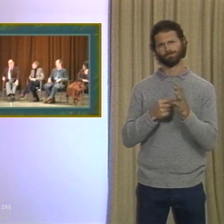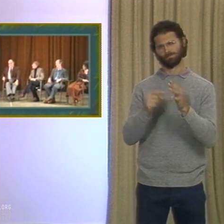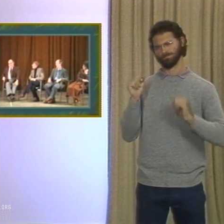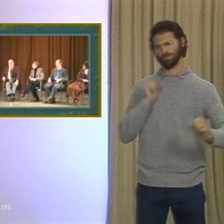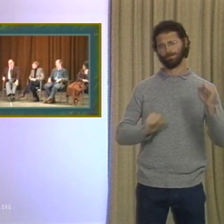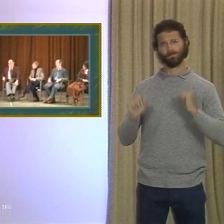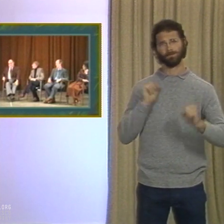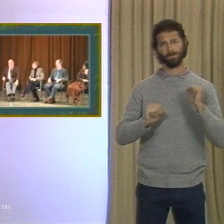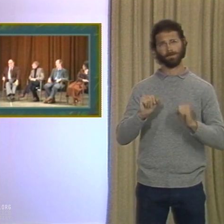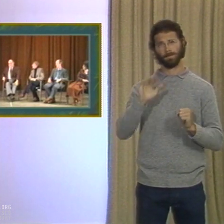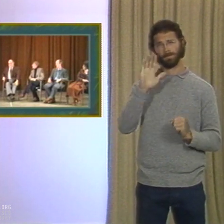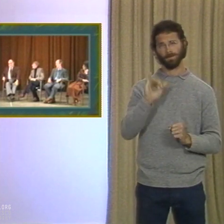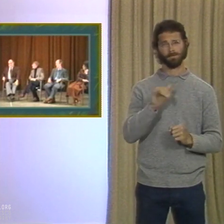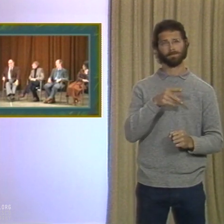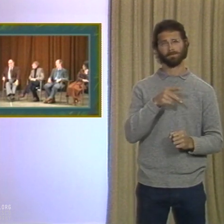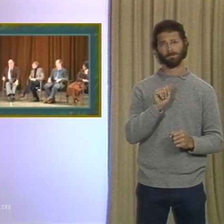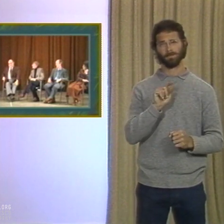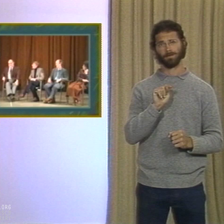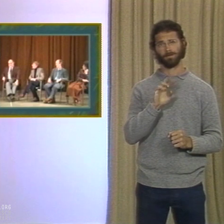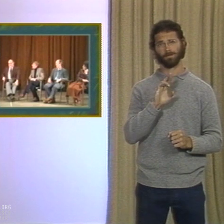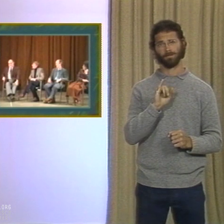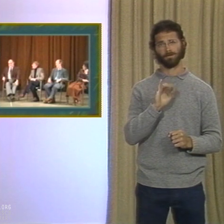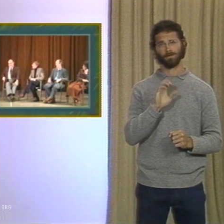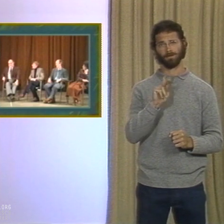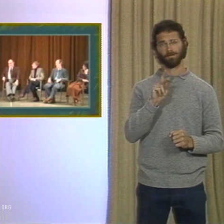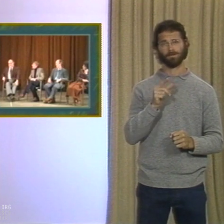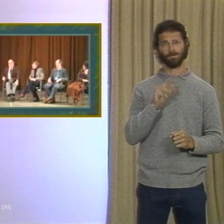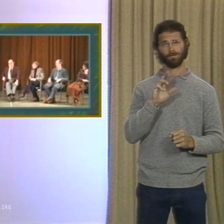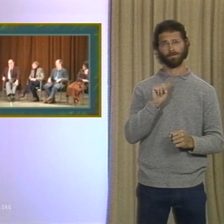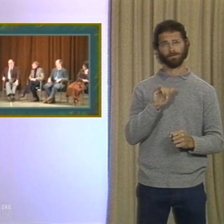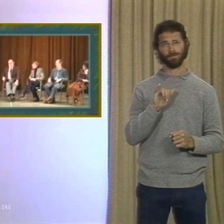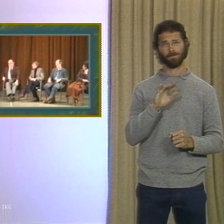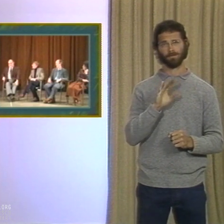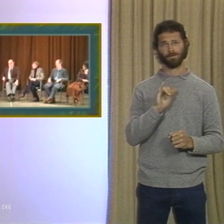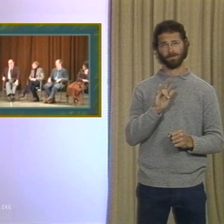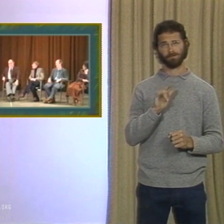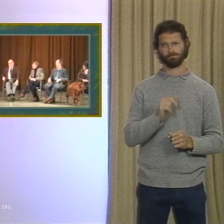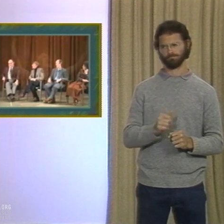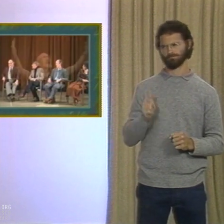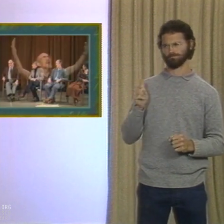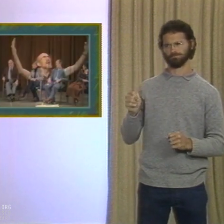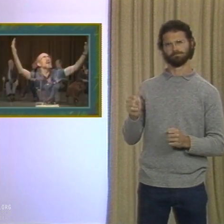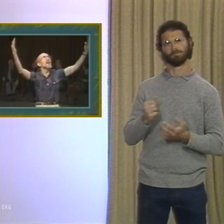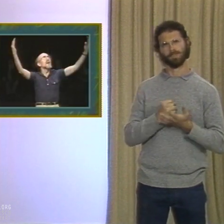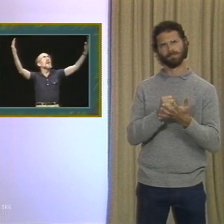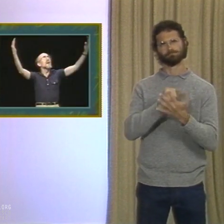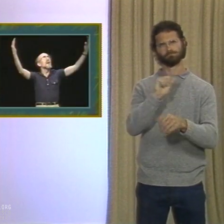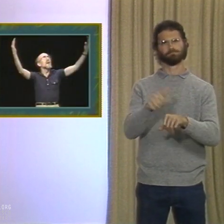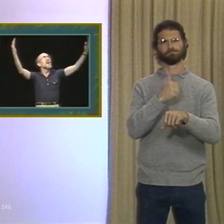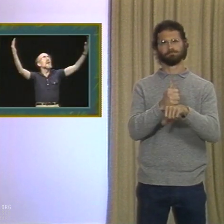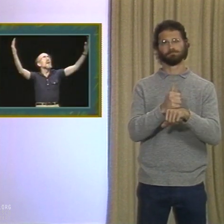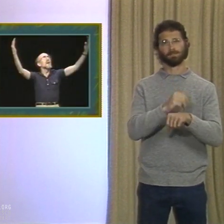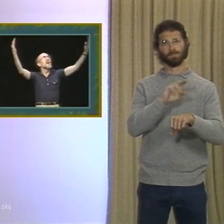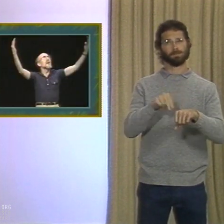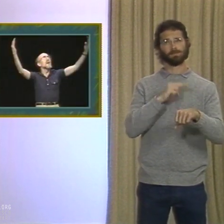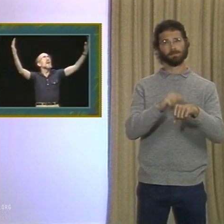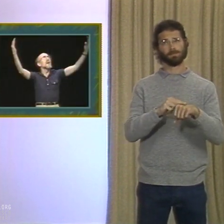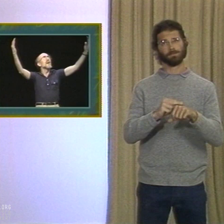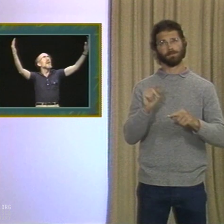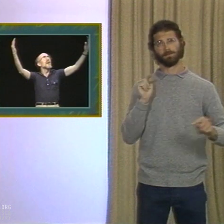illustrates the creative applications of American Sign Language in his translated Japanese haiku. Mr. Graybill